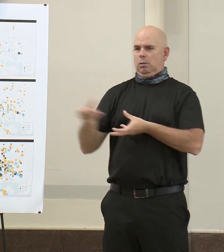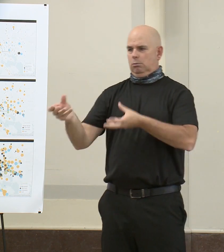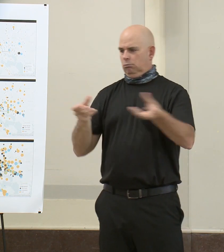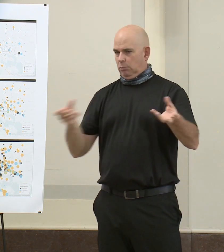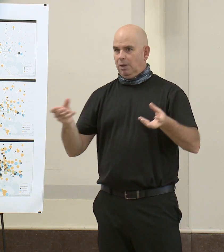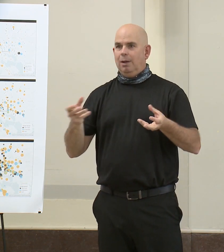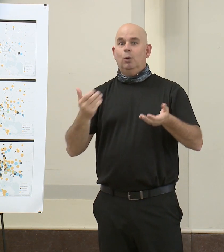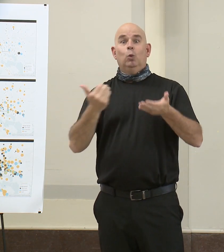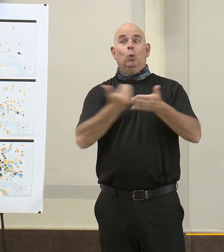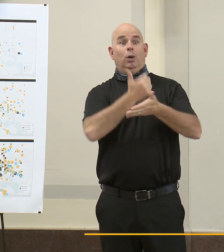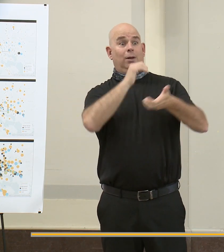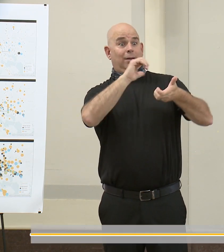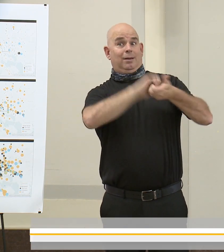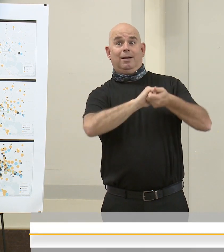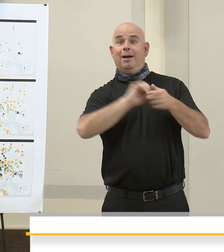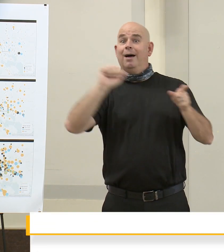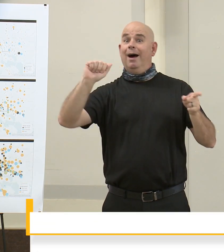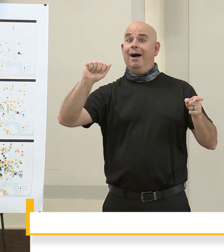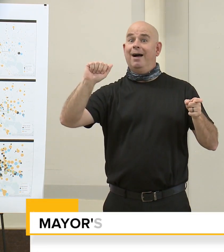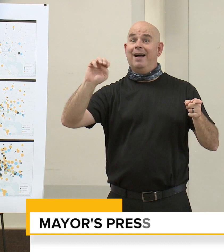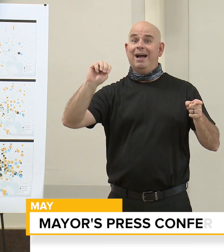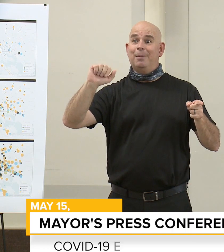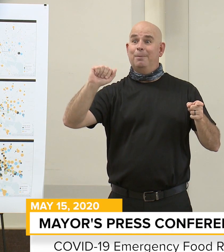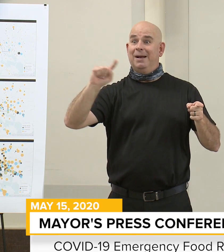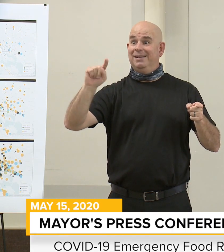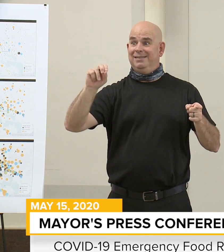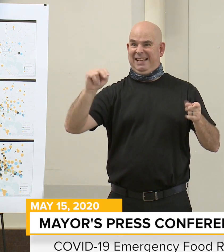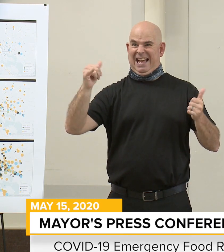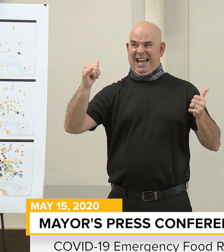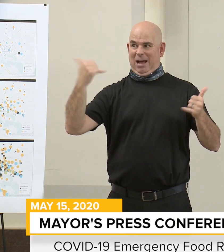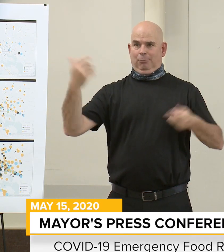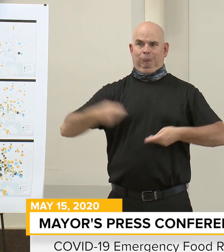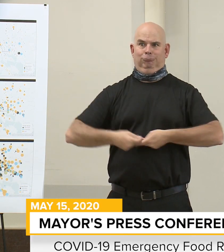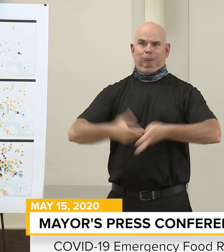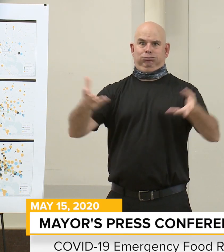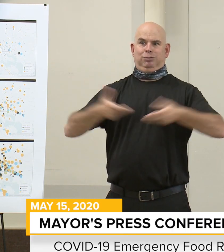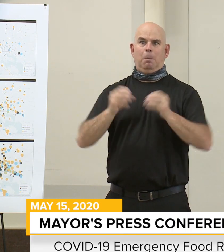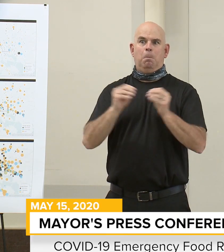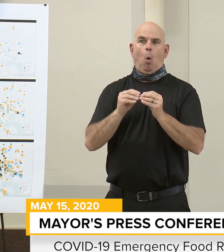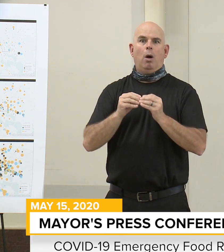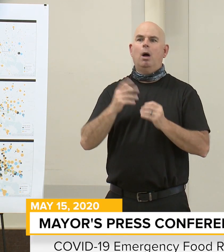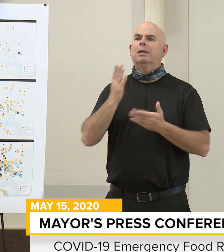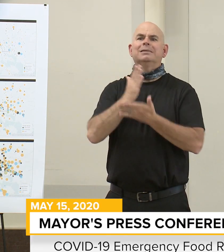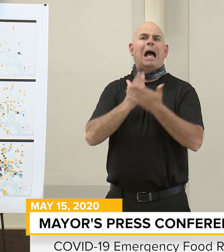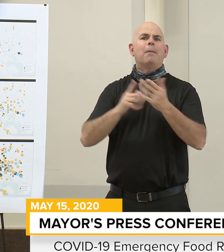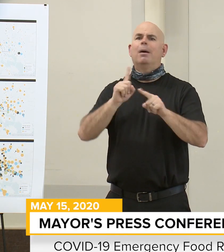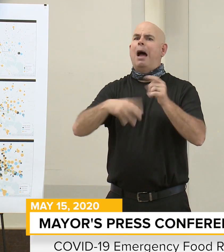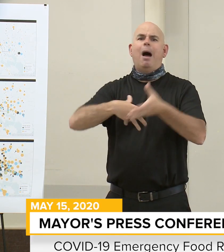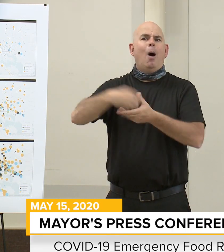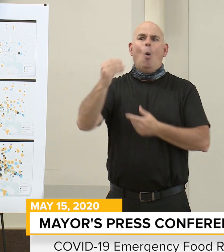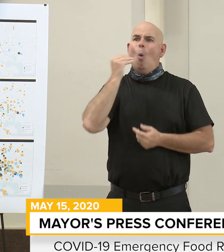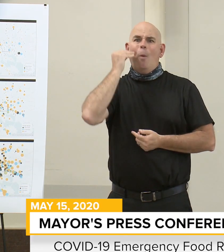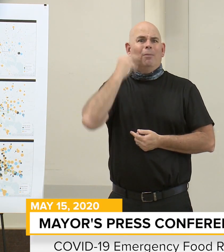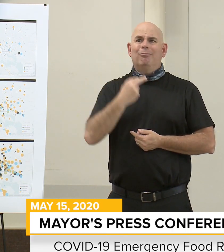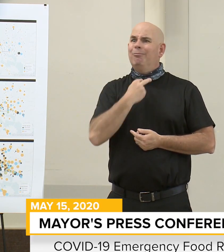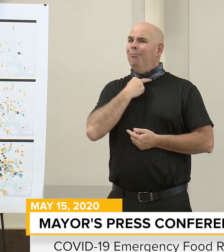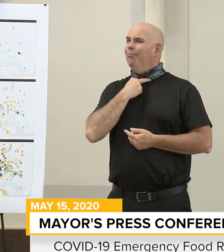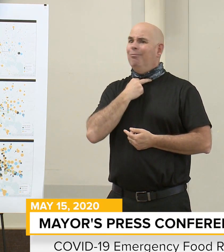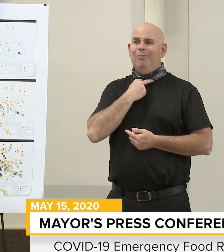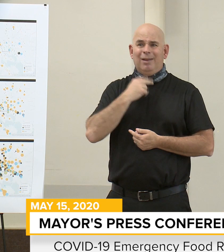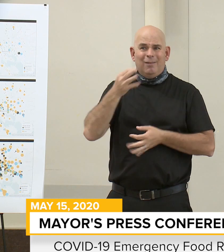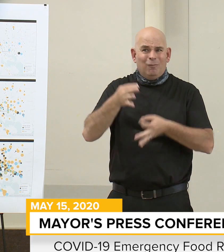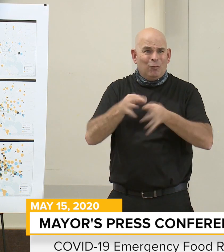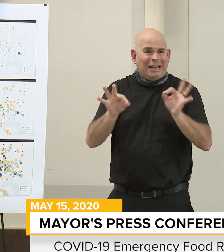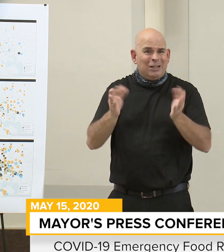we can deliver boxes to residents who are homebound due to COVID-19 at no cost to the city.